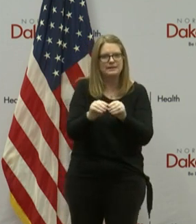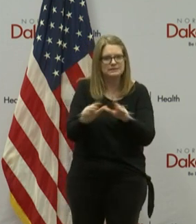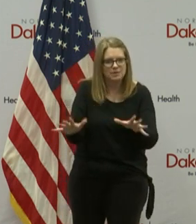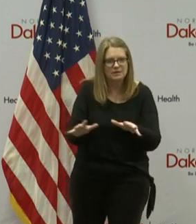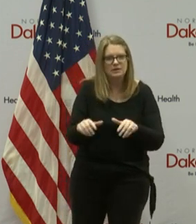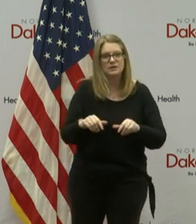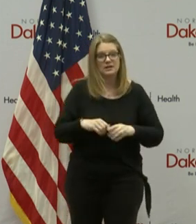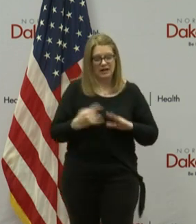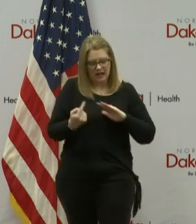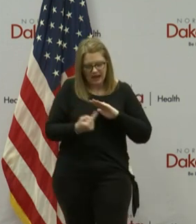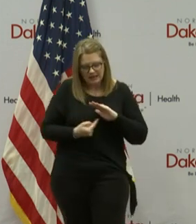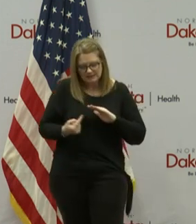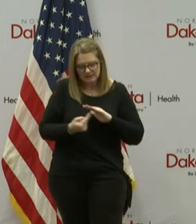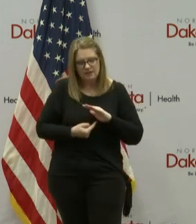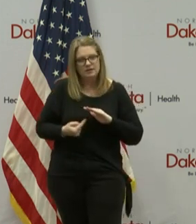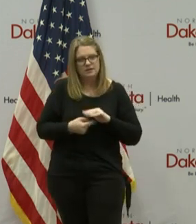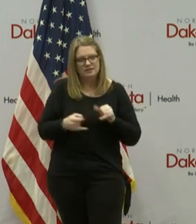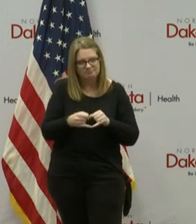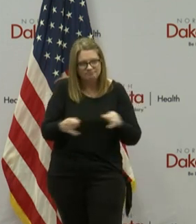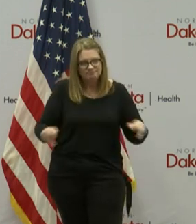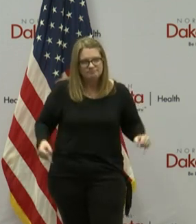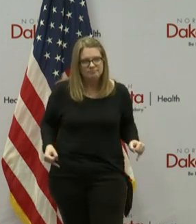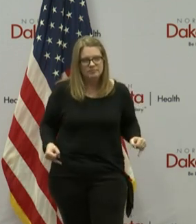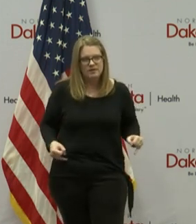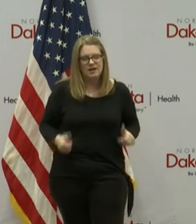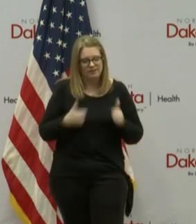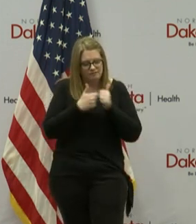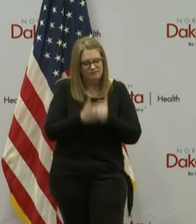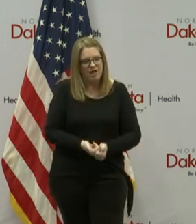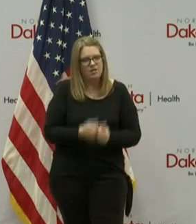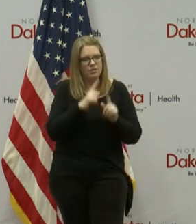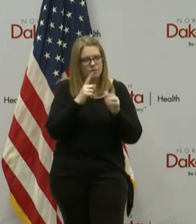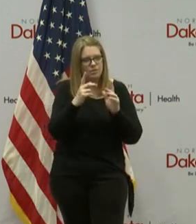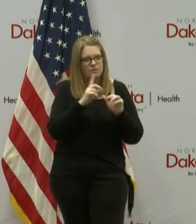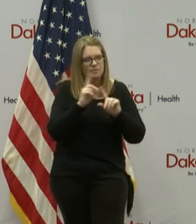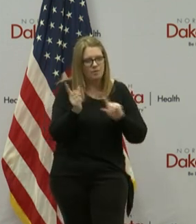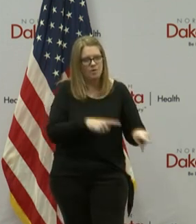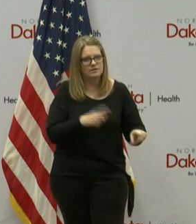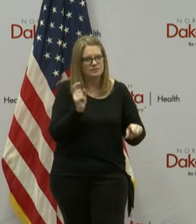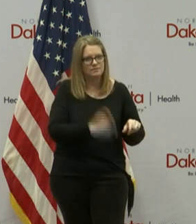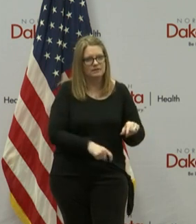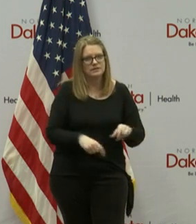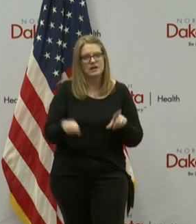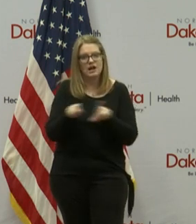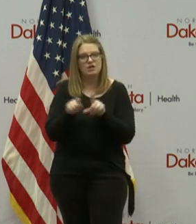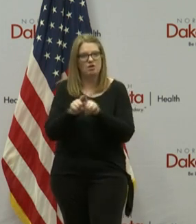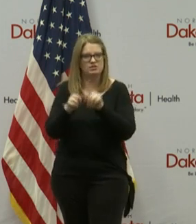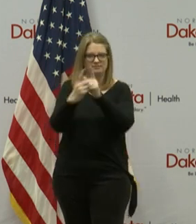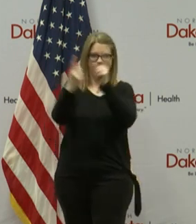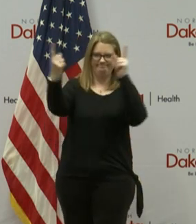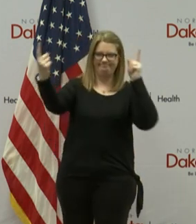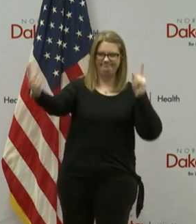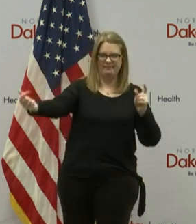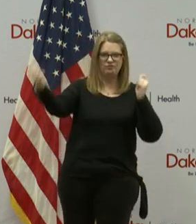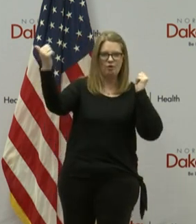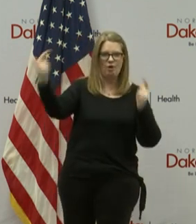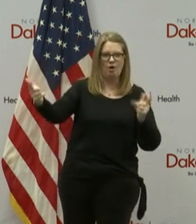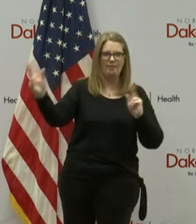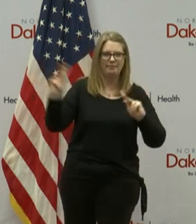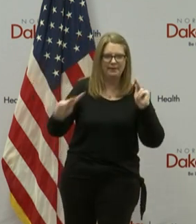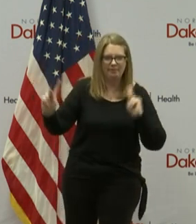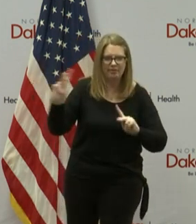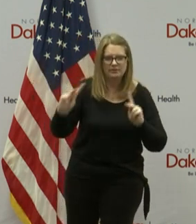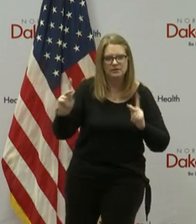isolation and quarantine procedures when directed and physical distancing for all. Alltrue's priority has